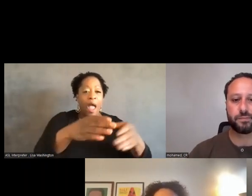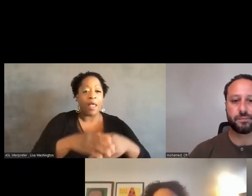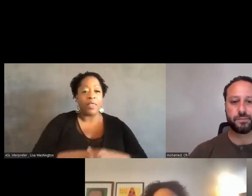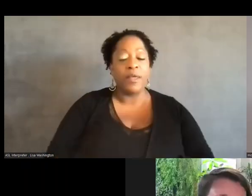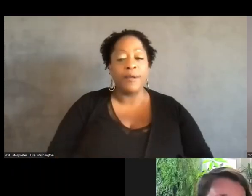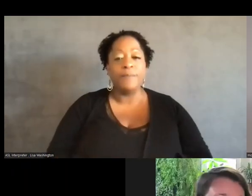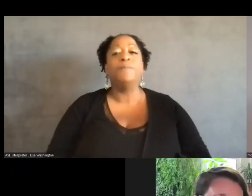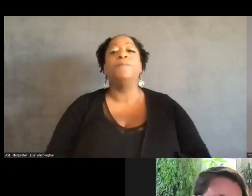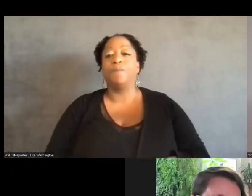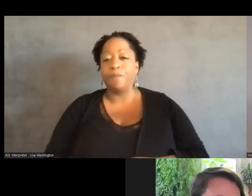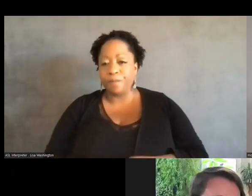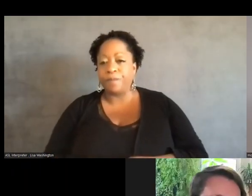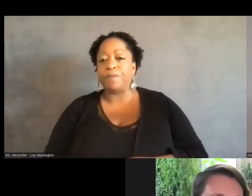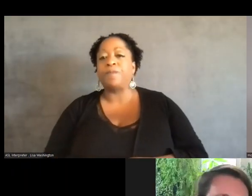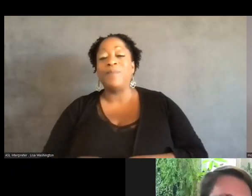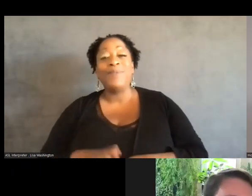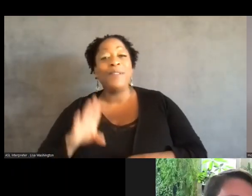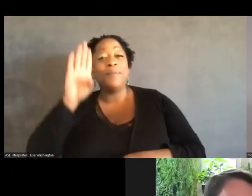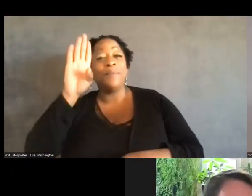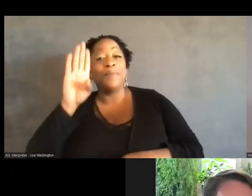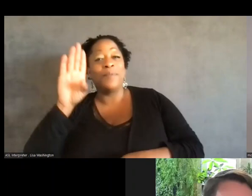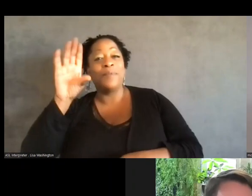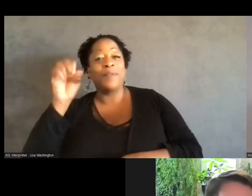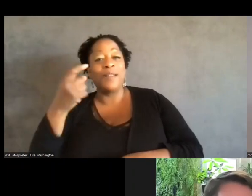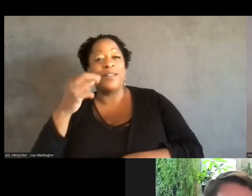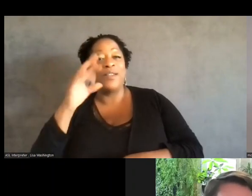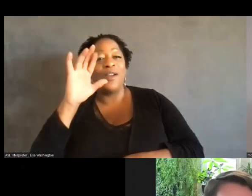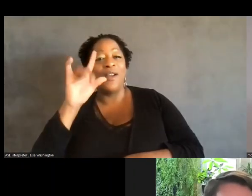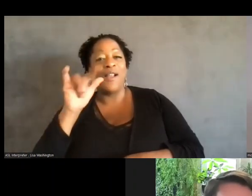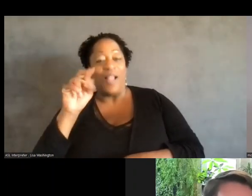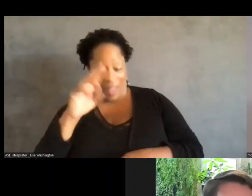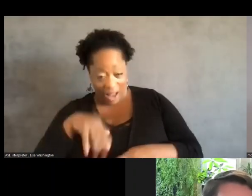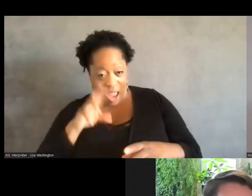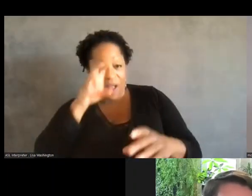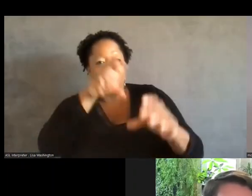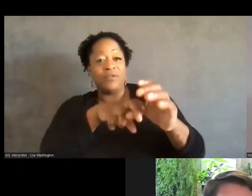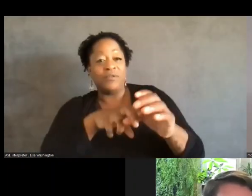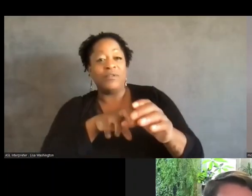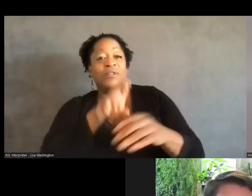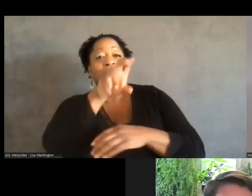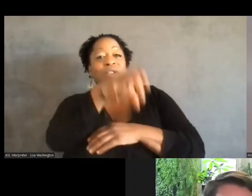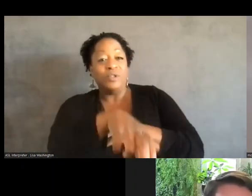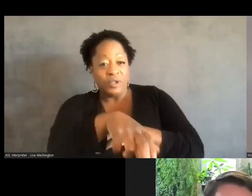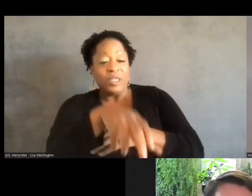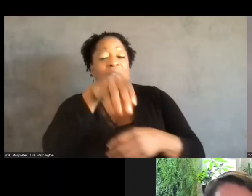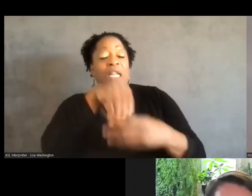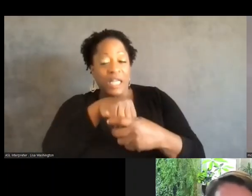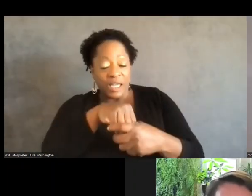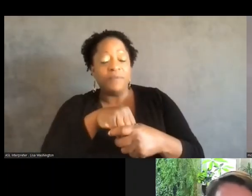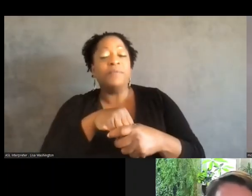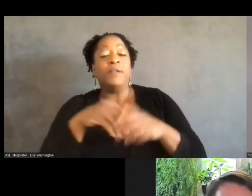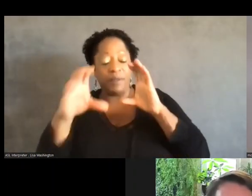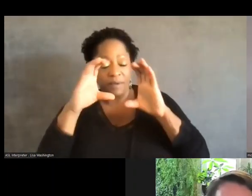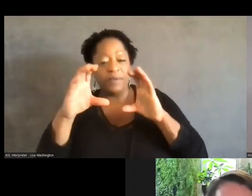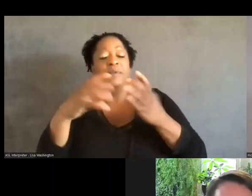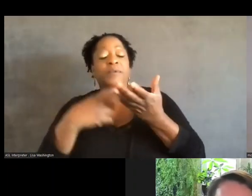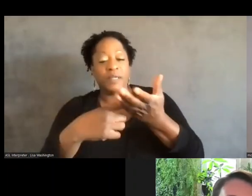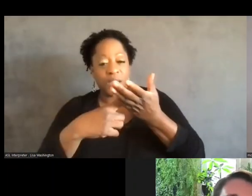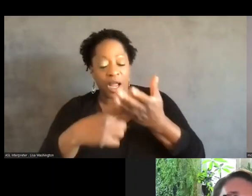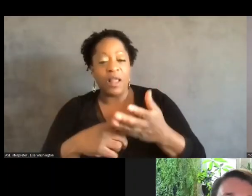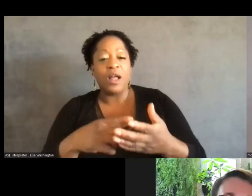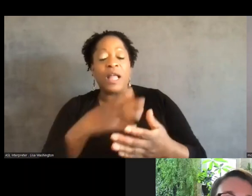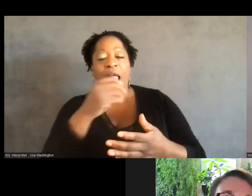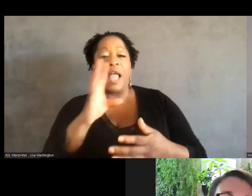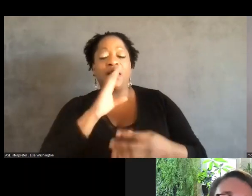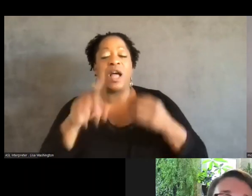Yeah, I, I'll jump in. I'm hoping, um, June and Rachel, you'll come back and also talk about the maximalist demands, because I was